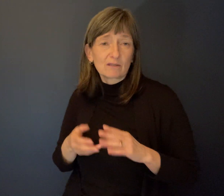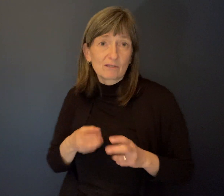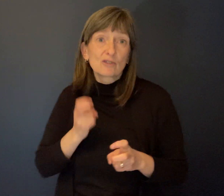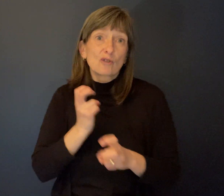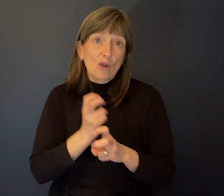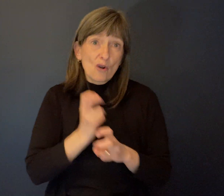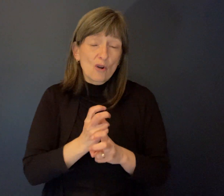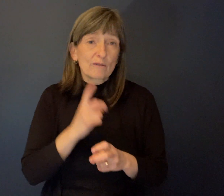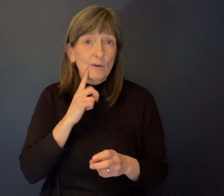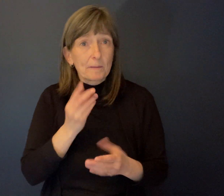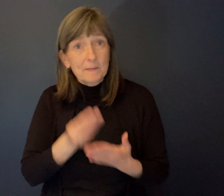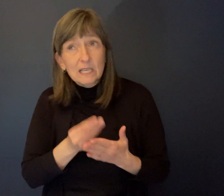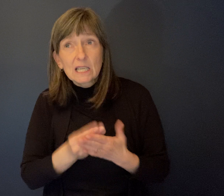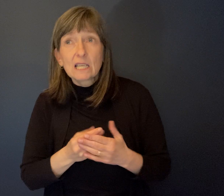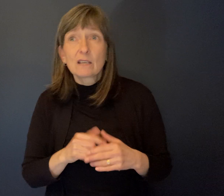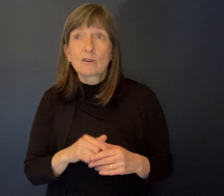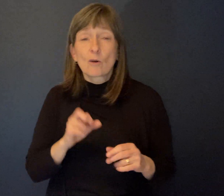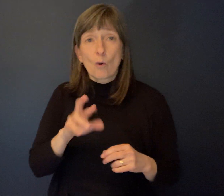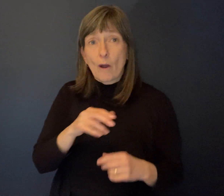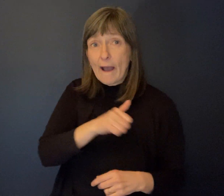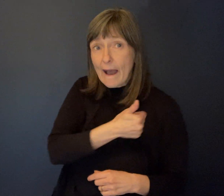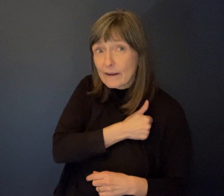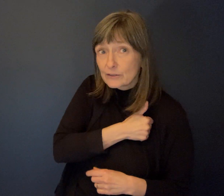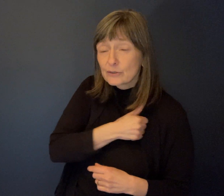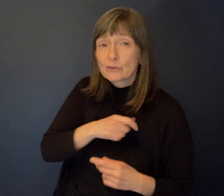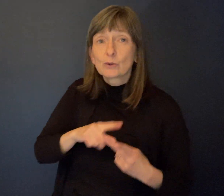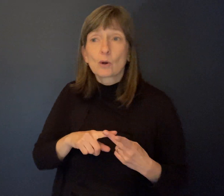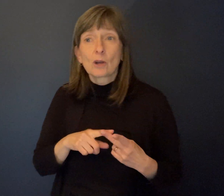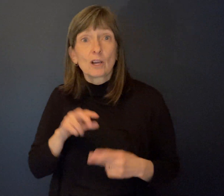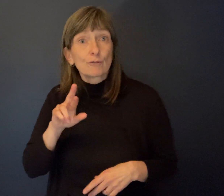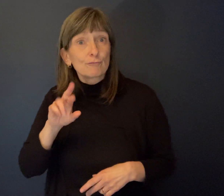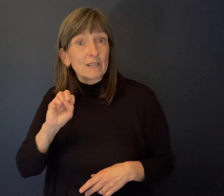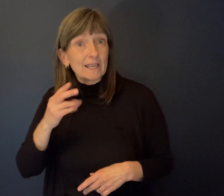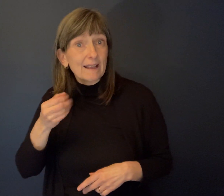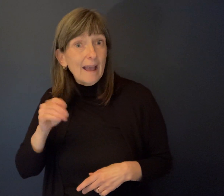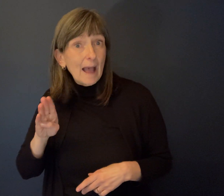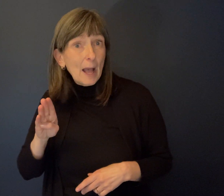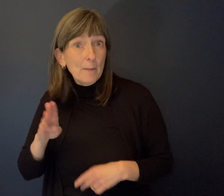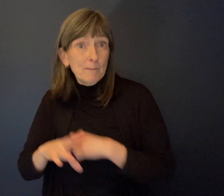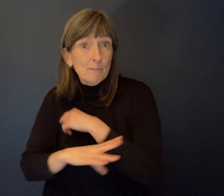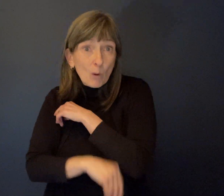attitudes, it could be poor rehabilitation. There's so many factors in that.